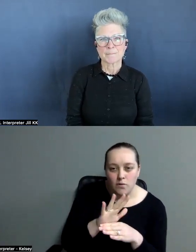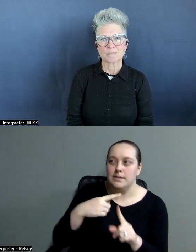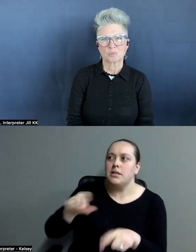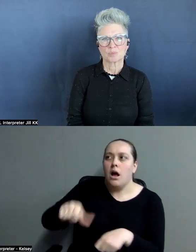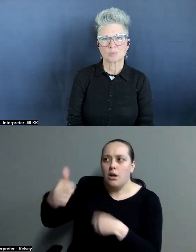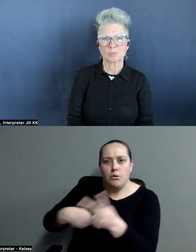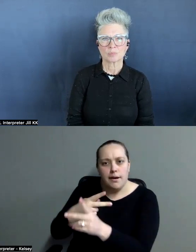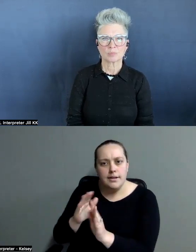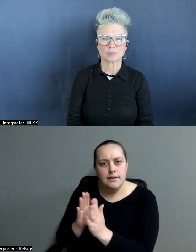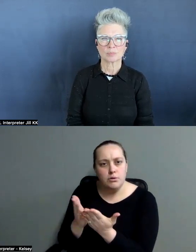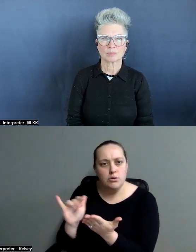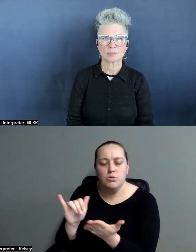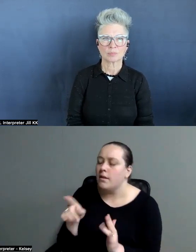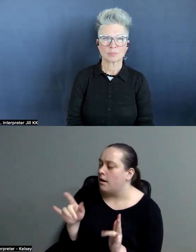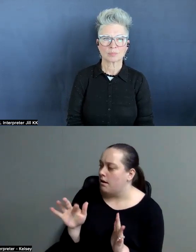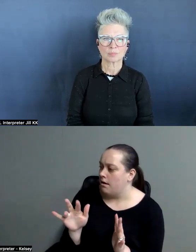What was that?